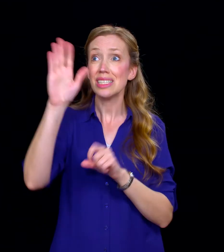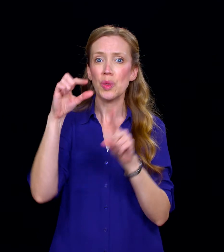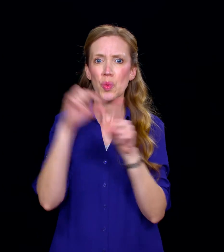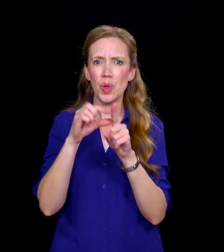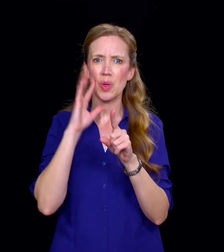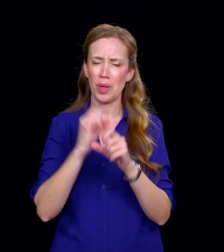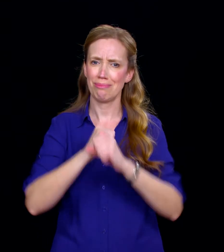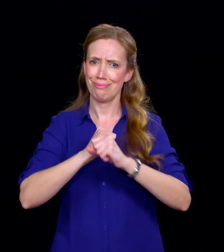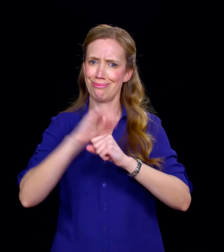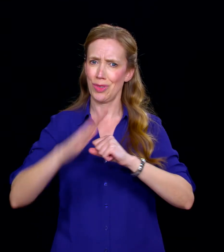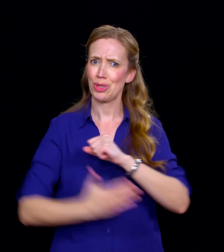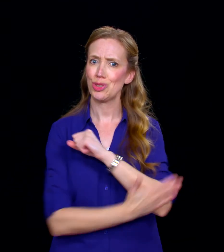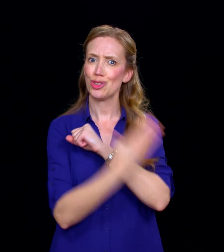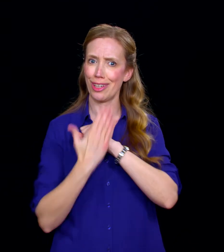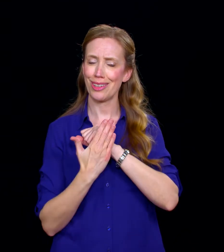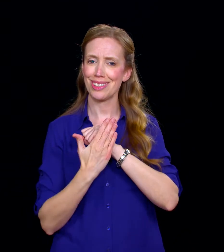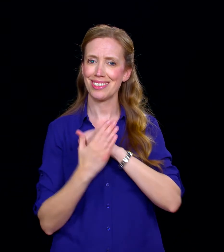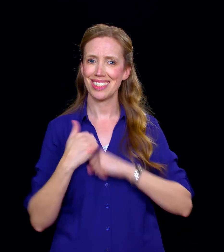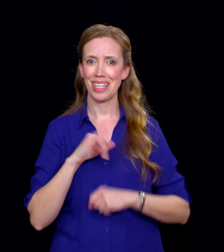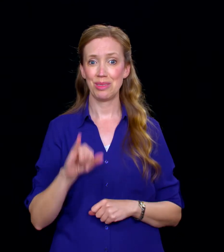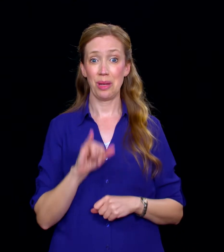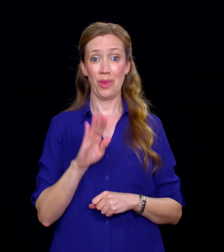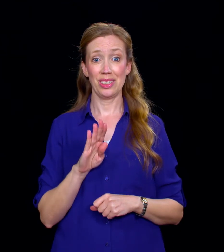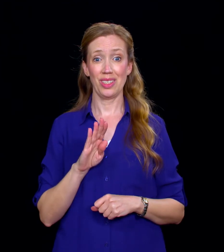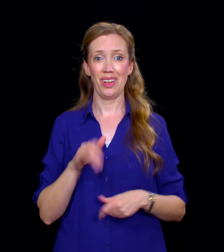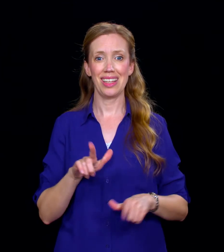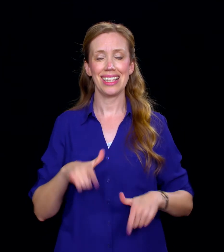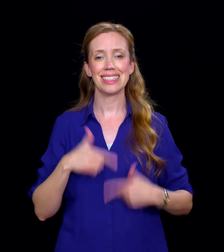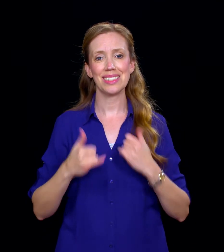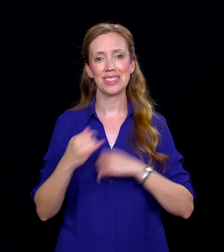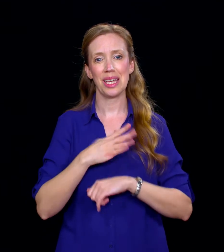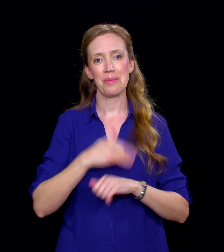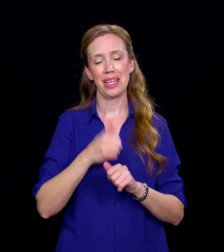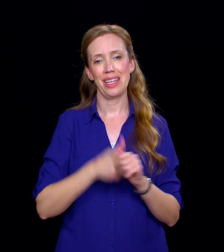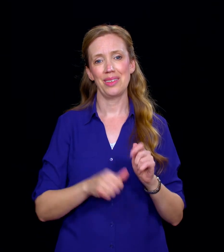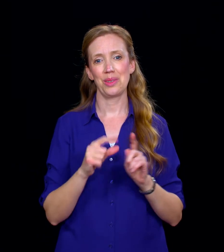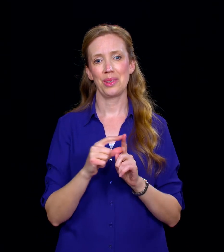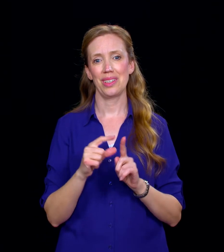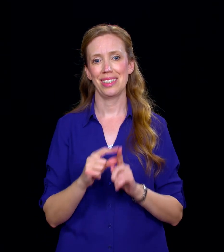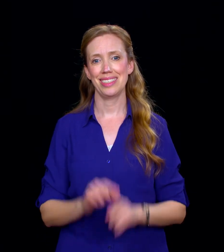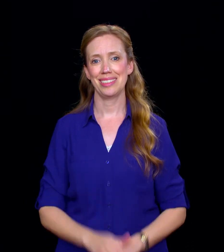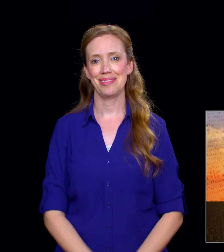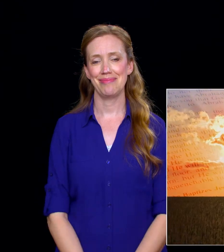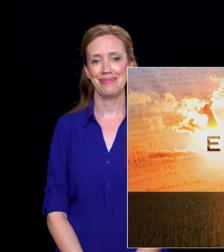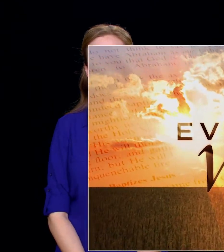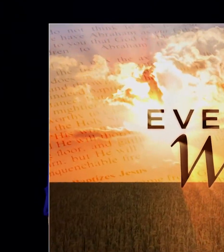will be your shield. I'm John Bradshaw for It Is Written. Let's live today by every word.